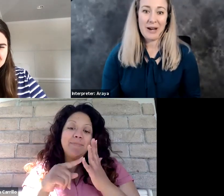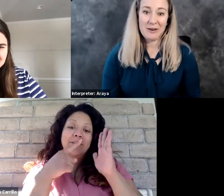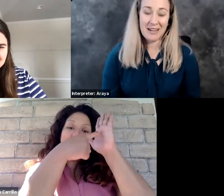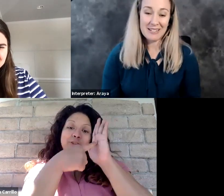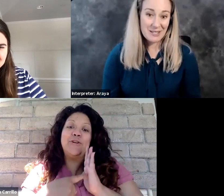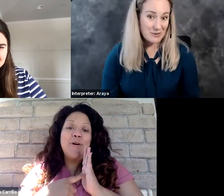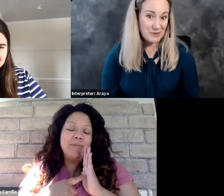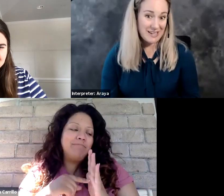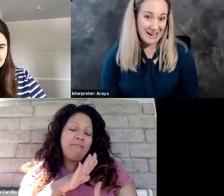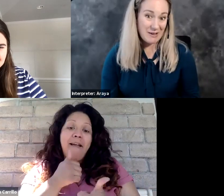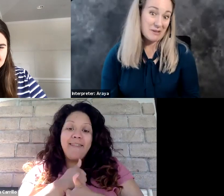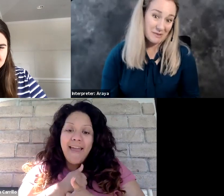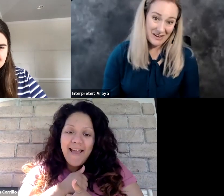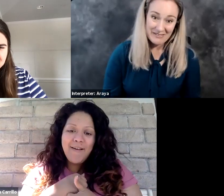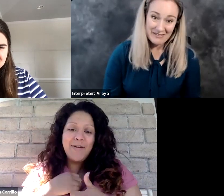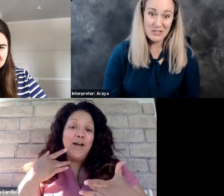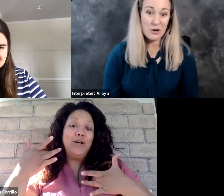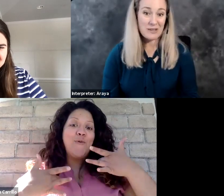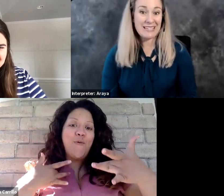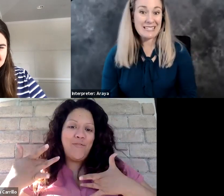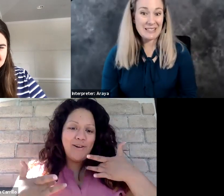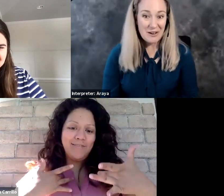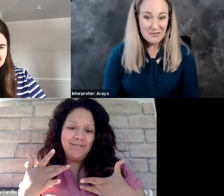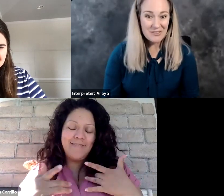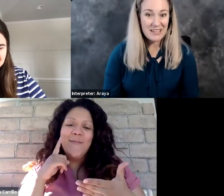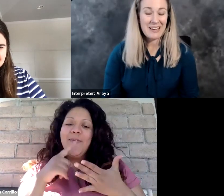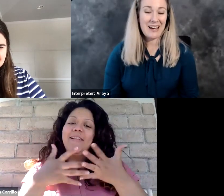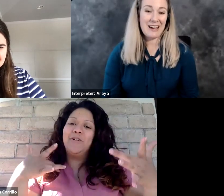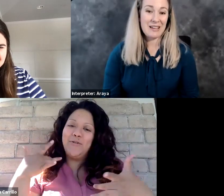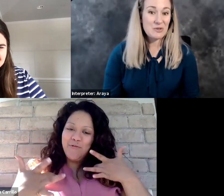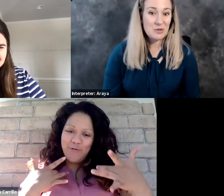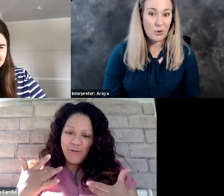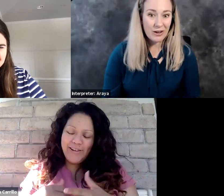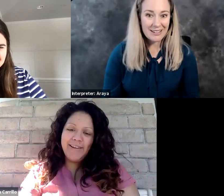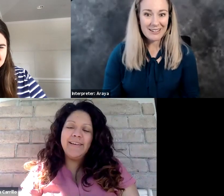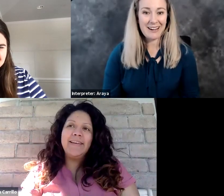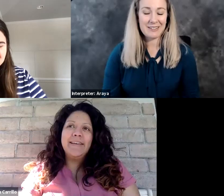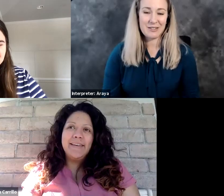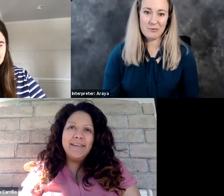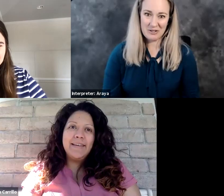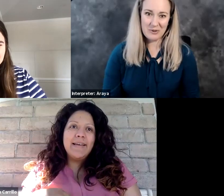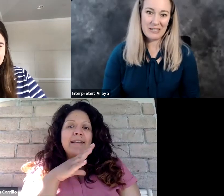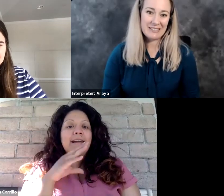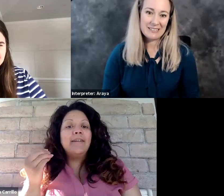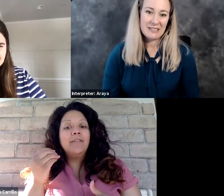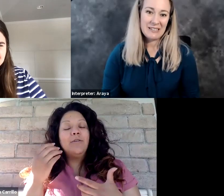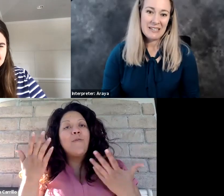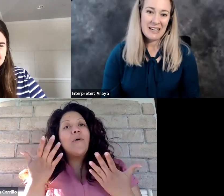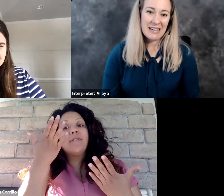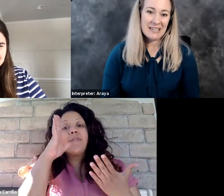Wow. God's used, uh, baby number five to show me his love, uh, his joy, uh, so much joy